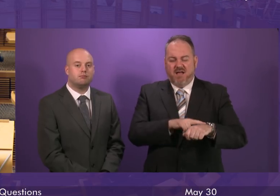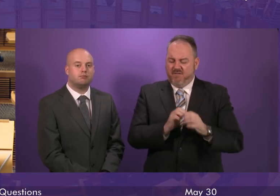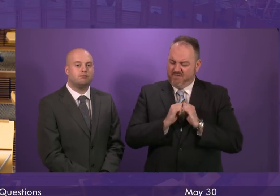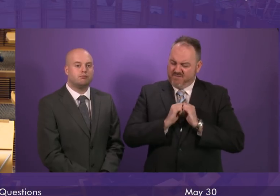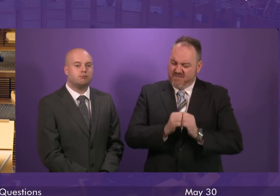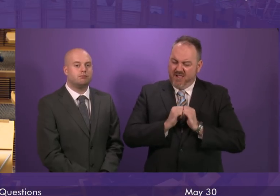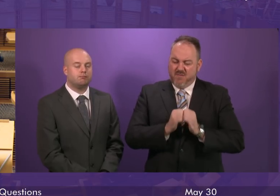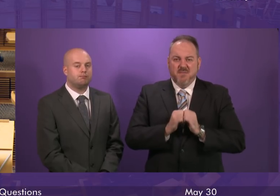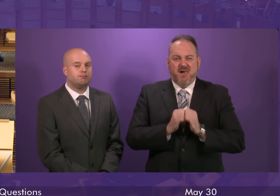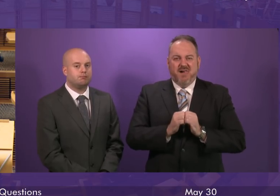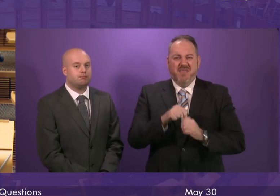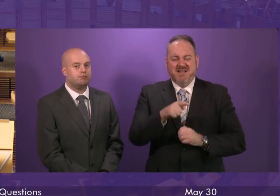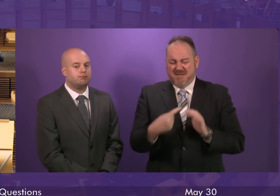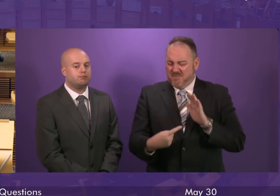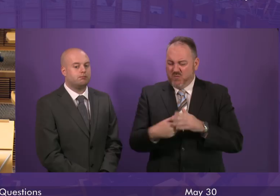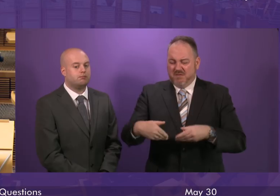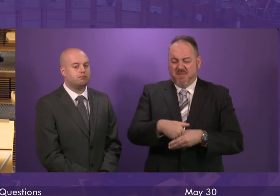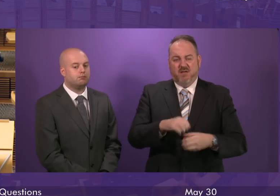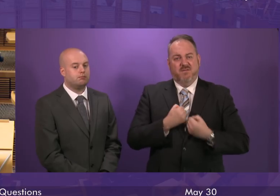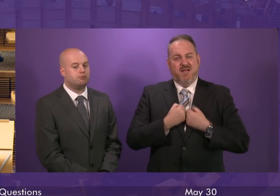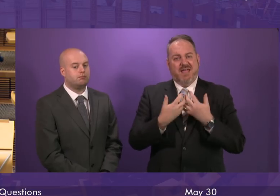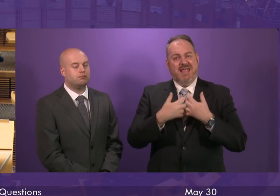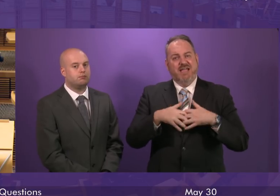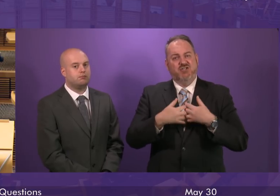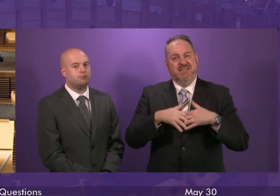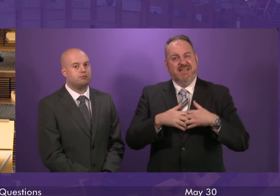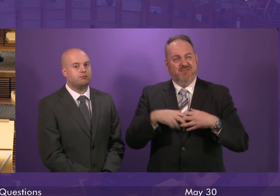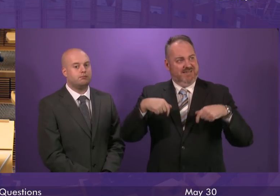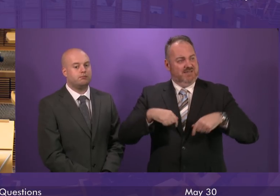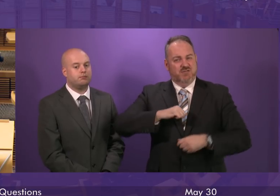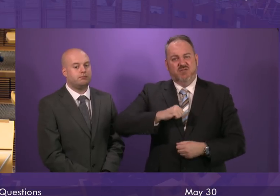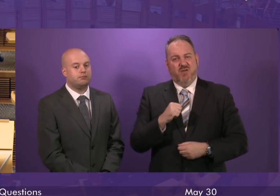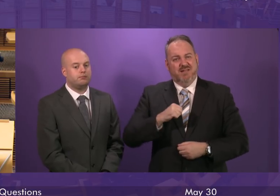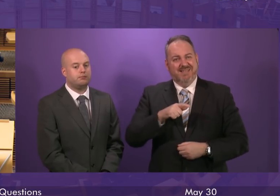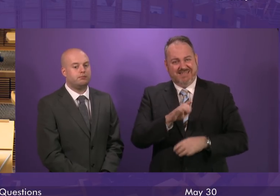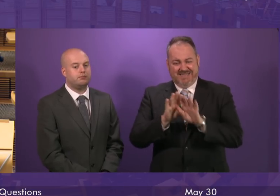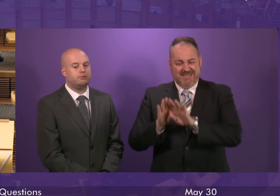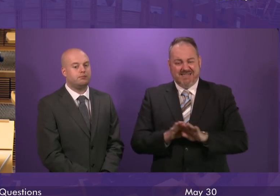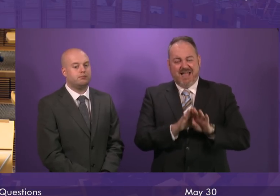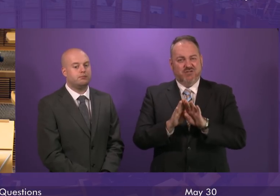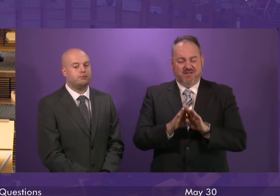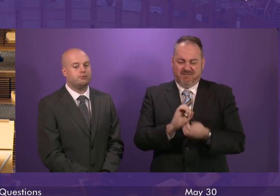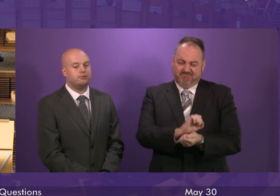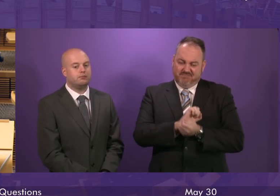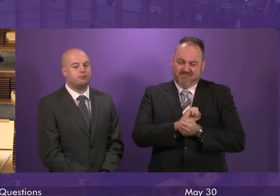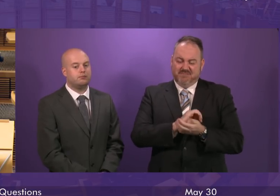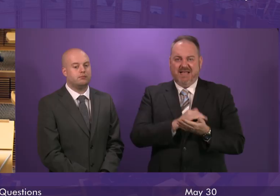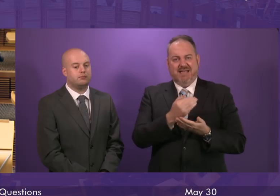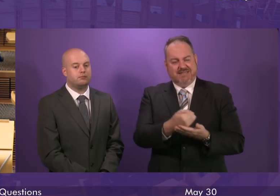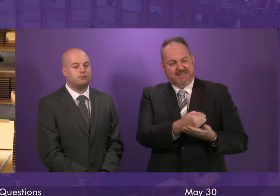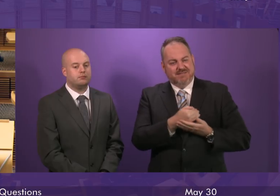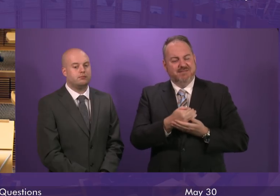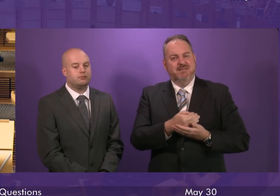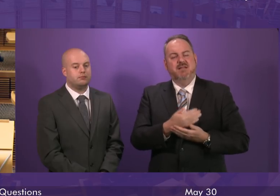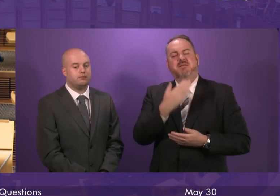cornerstone of Scotland's engineering base. This is a national asset. So, First Minister, will you